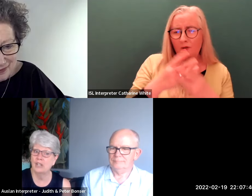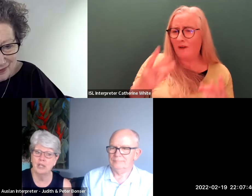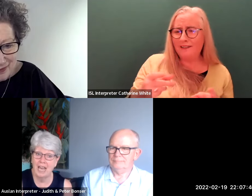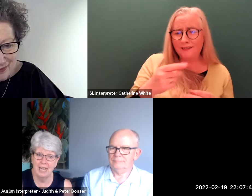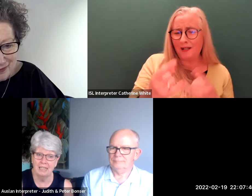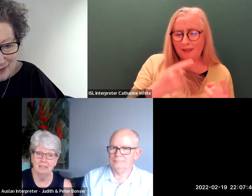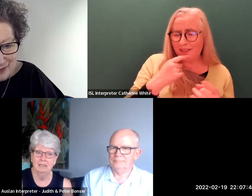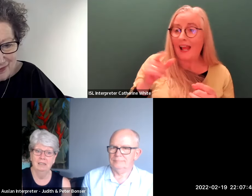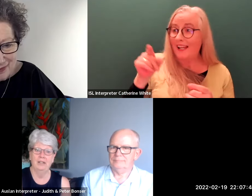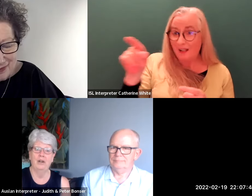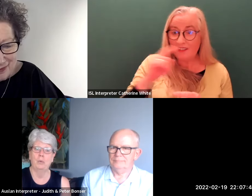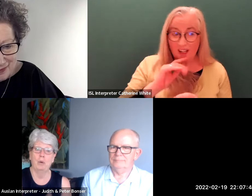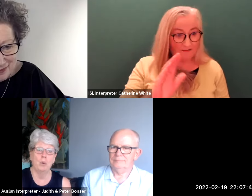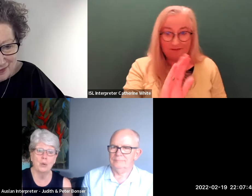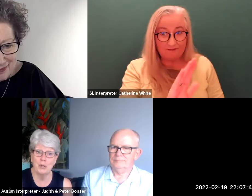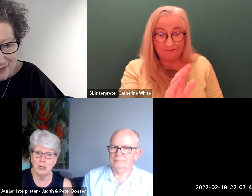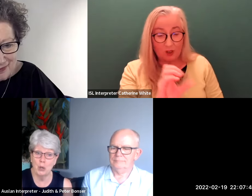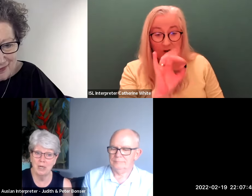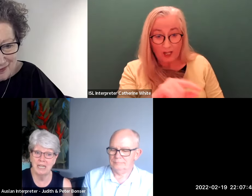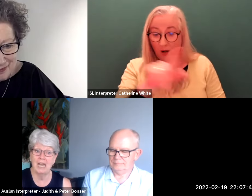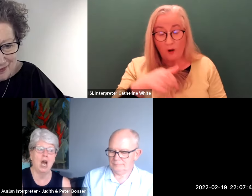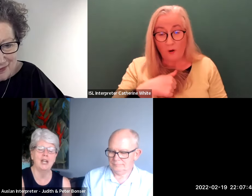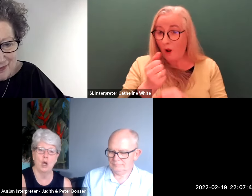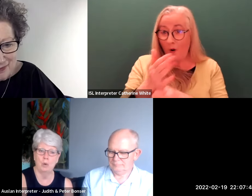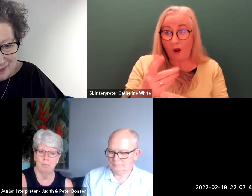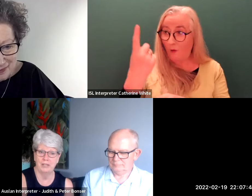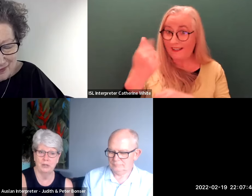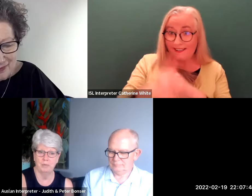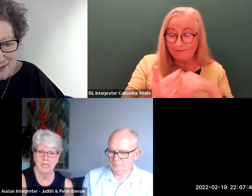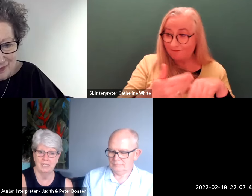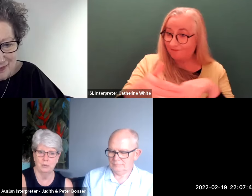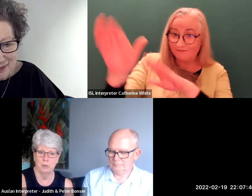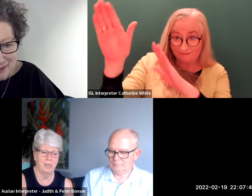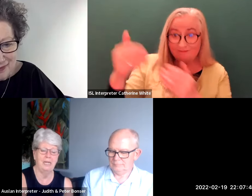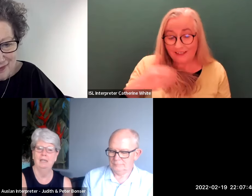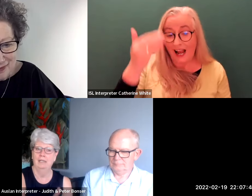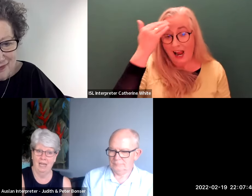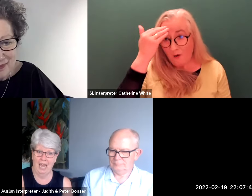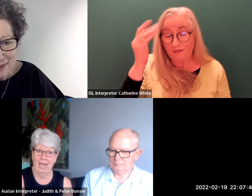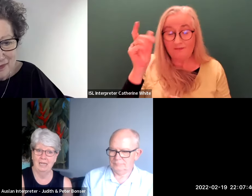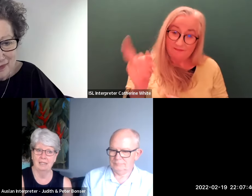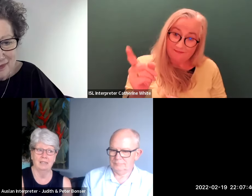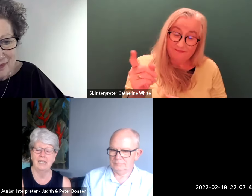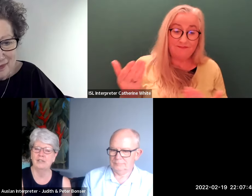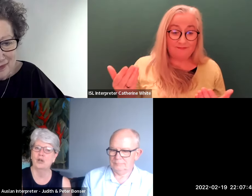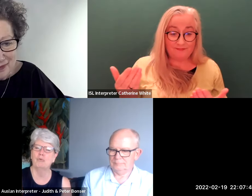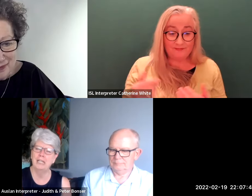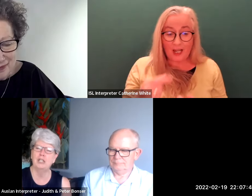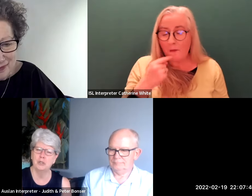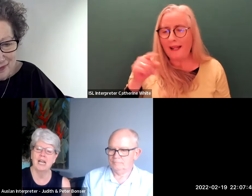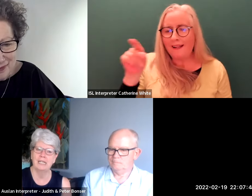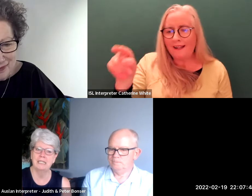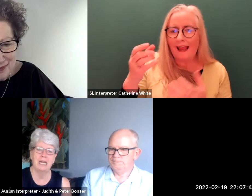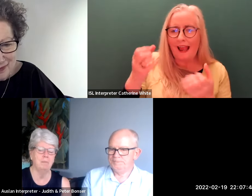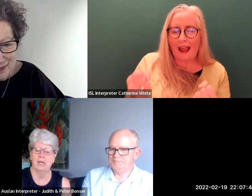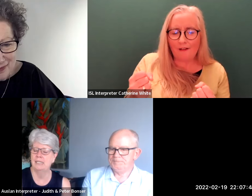going it's okay you know we're all going to go one day i know what my circumstances will be and he's got a really